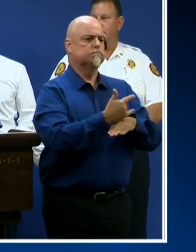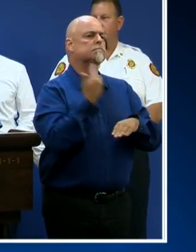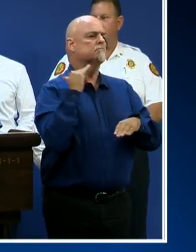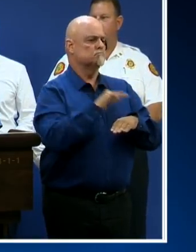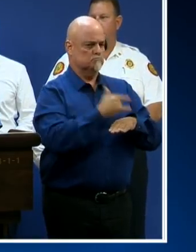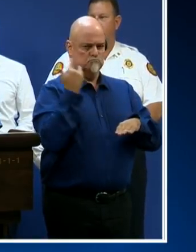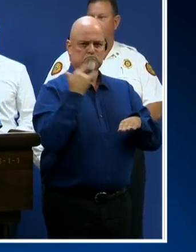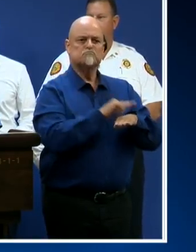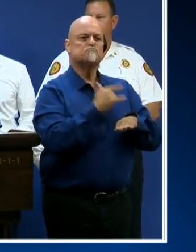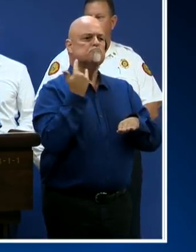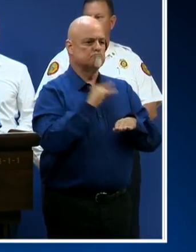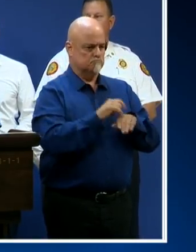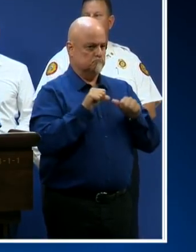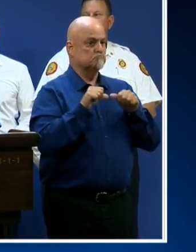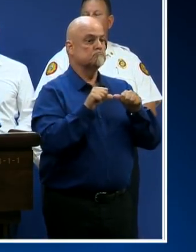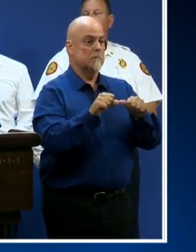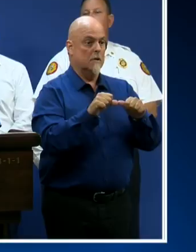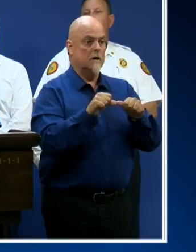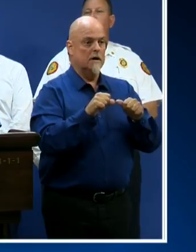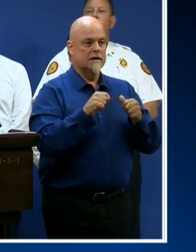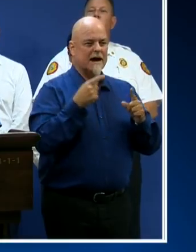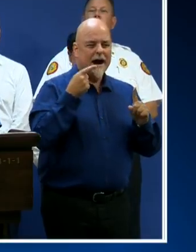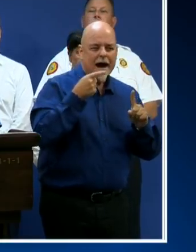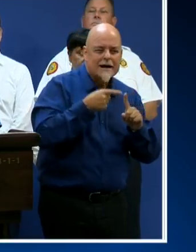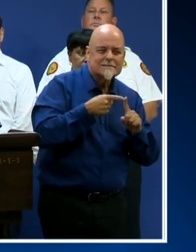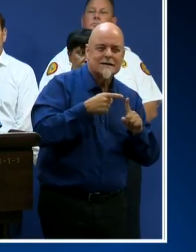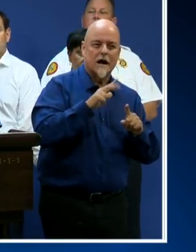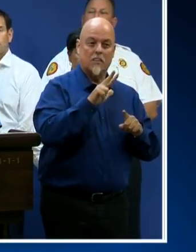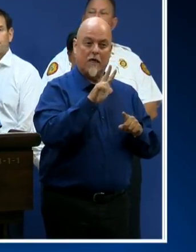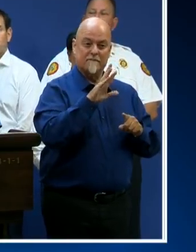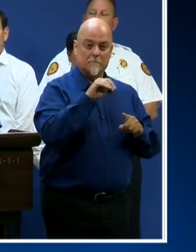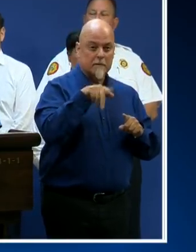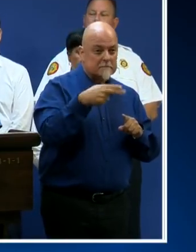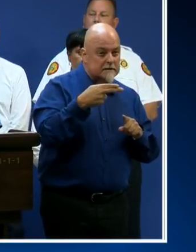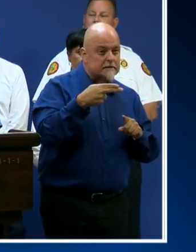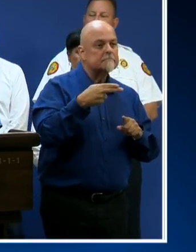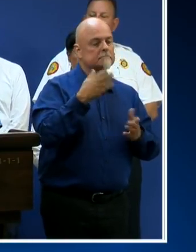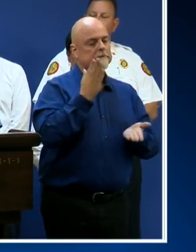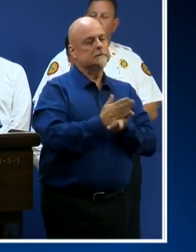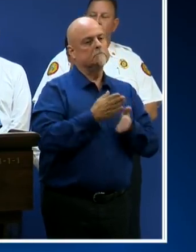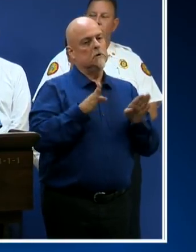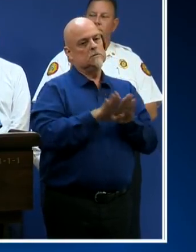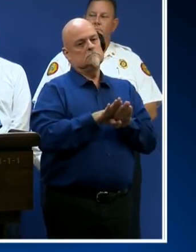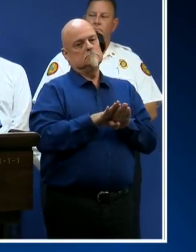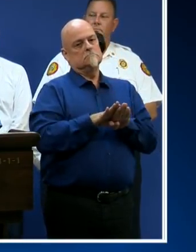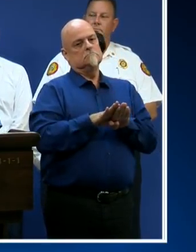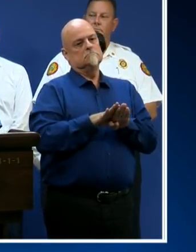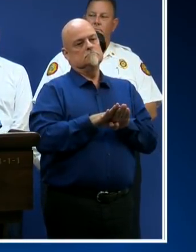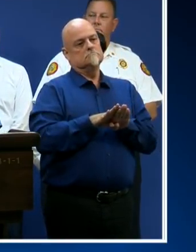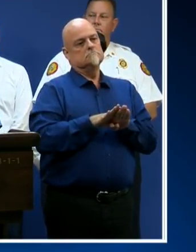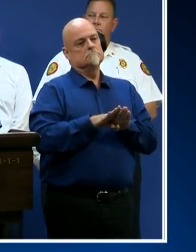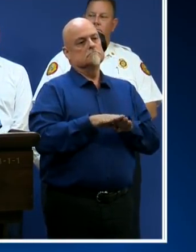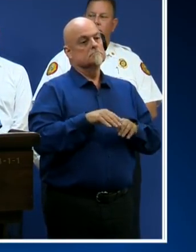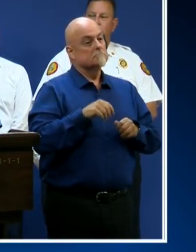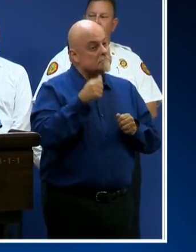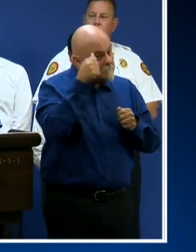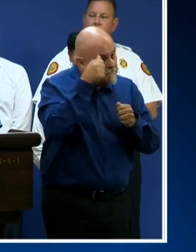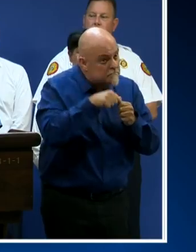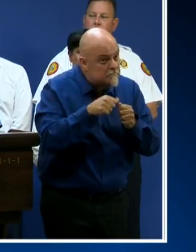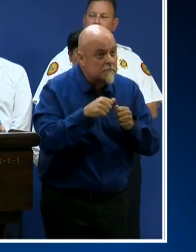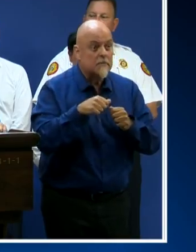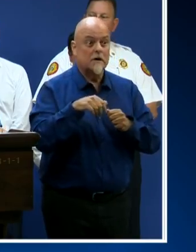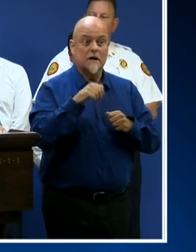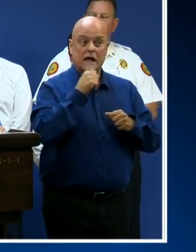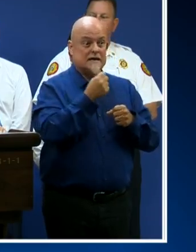winds reach 35 miles an hour. Please remember that our airport and our seaport, they are not shelters. Beginning